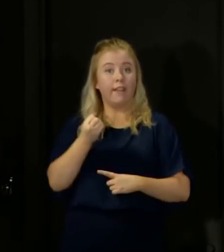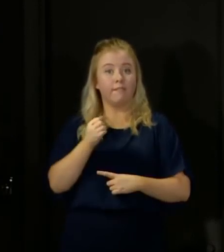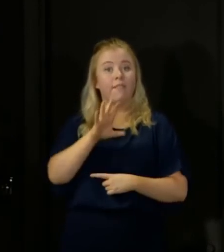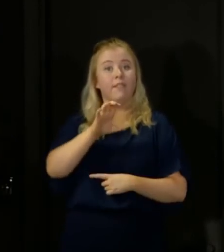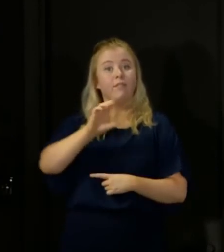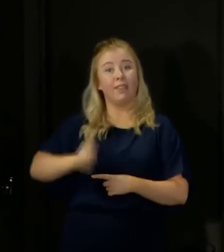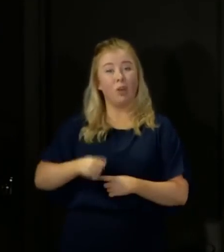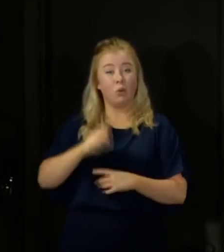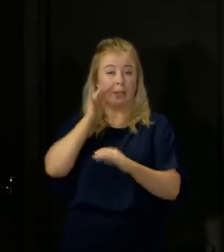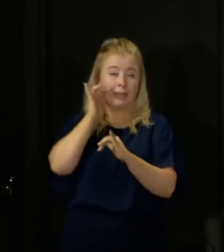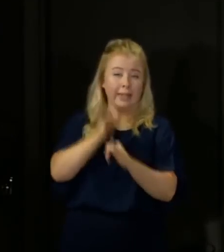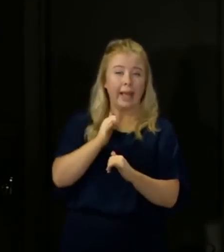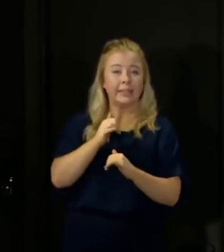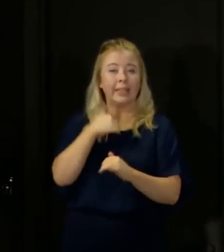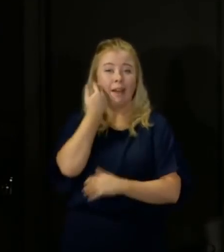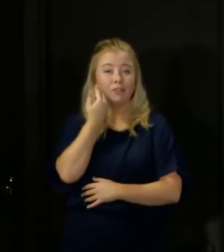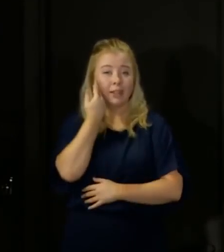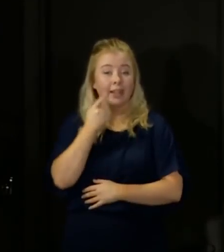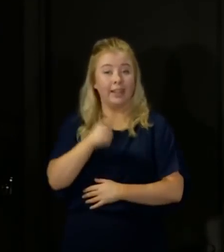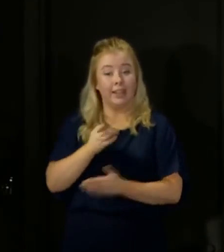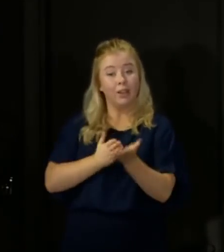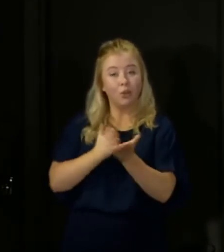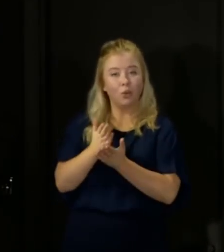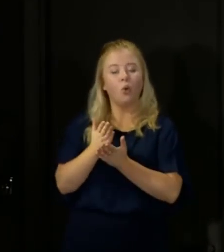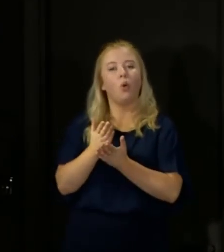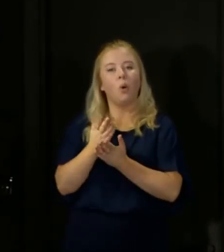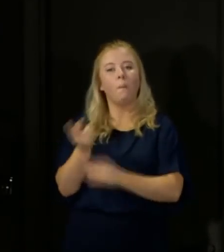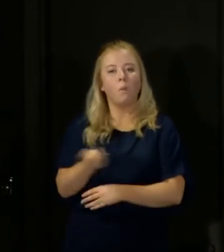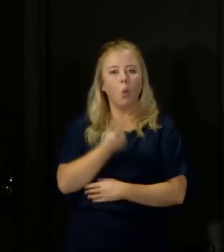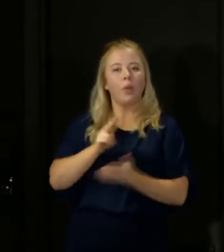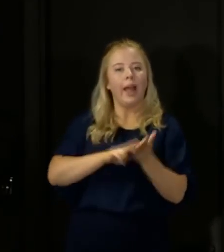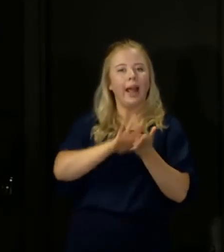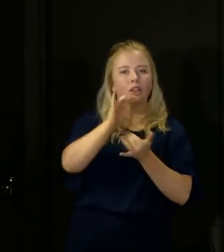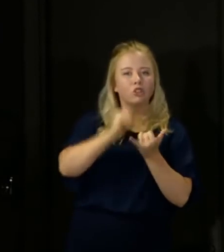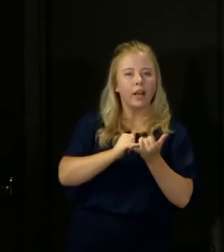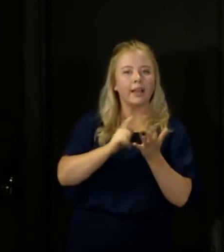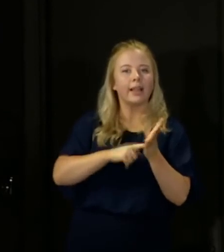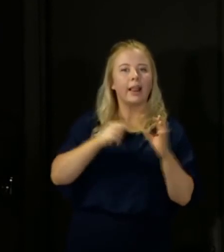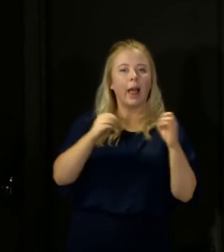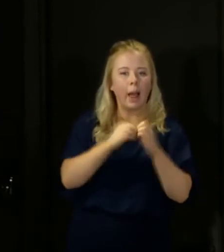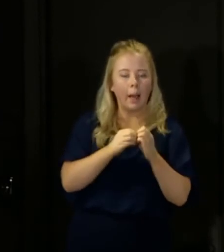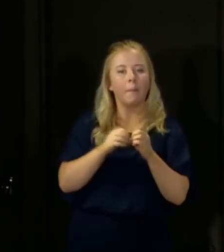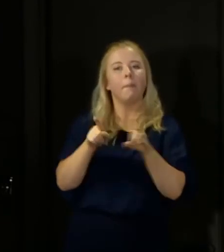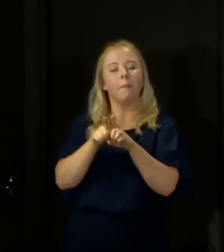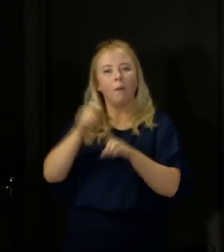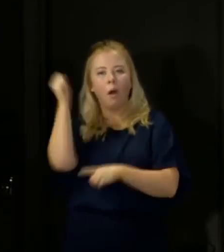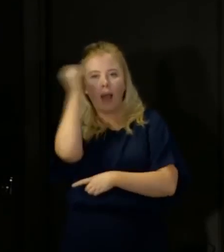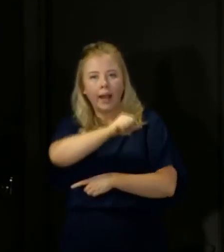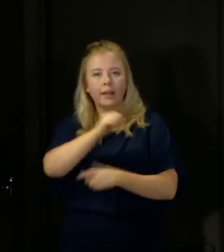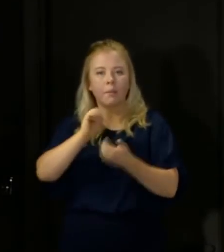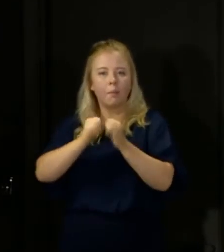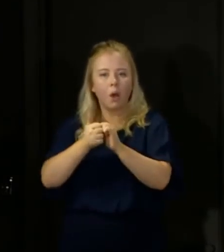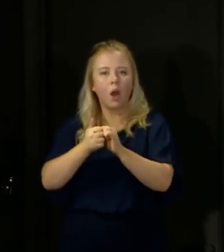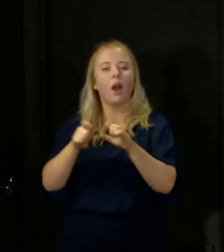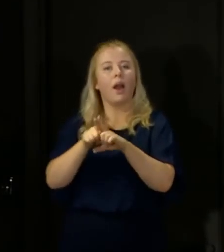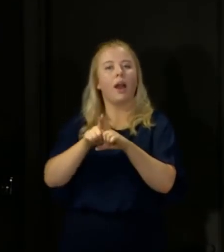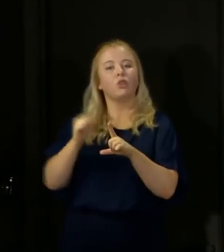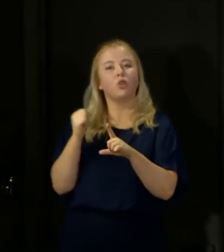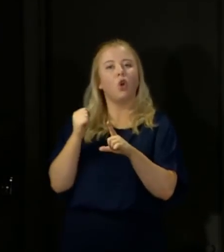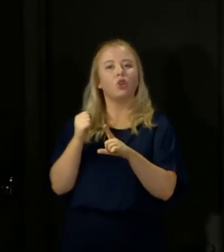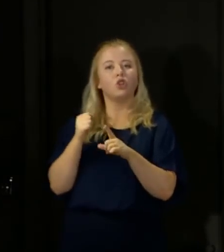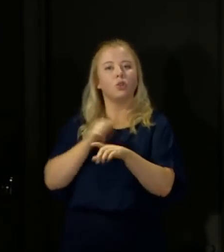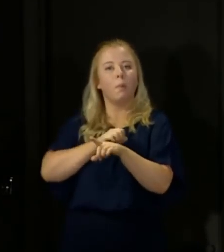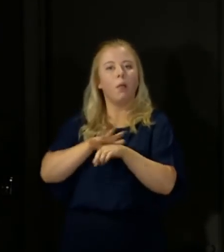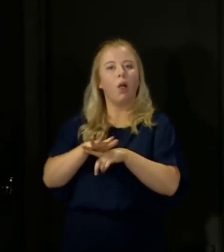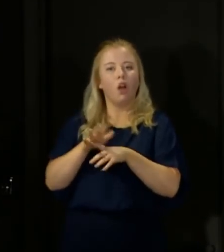That capacity is being delivered through a combination of NHS labs, academic partners, the Scottish National Blood Transfusion Service